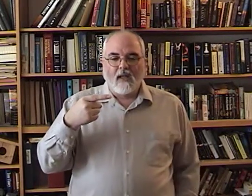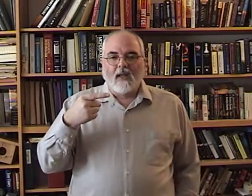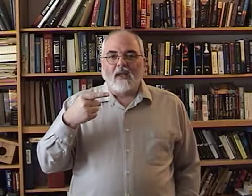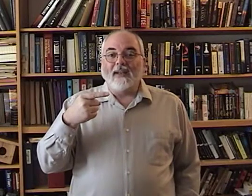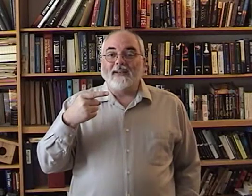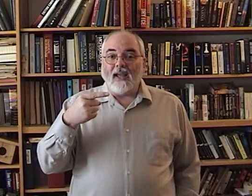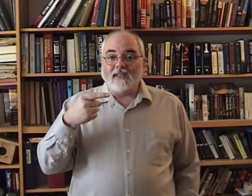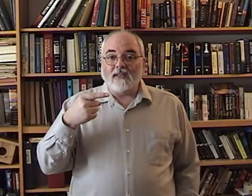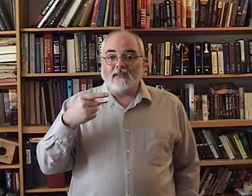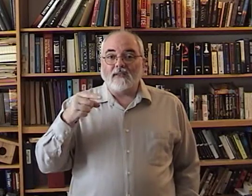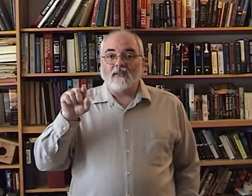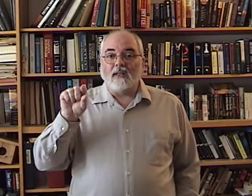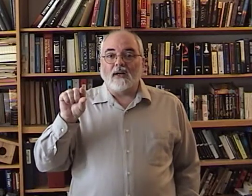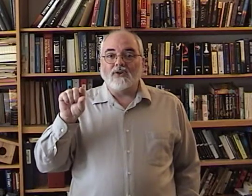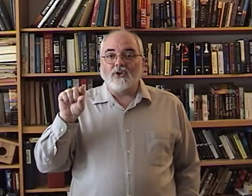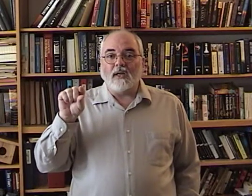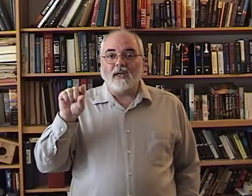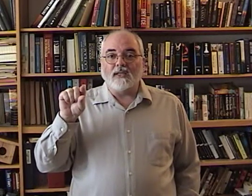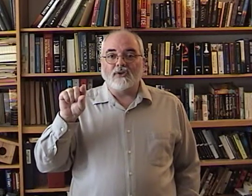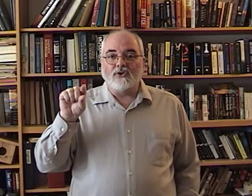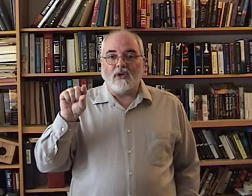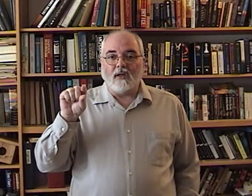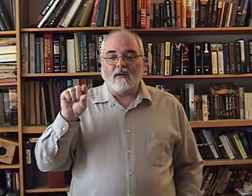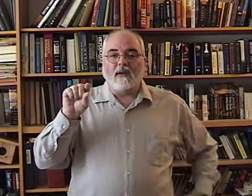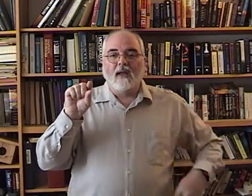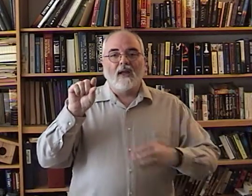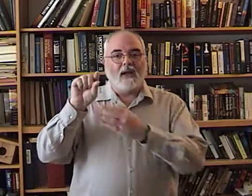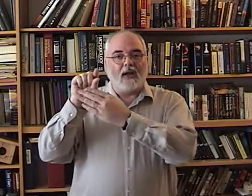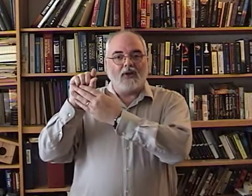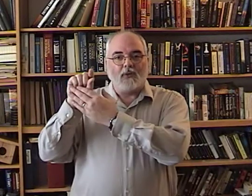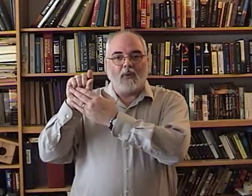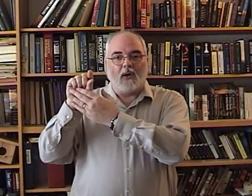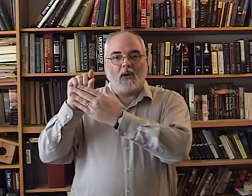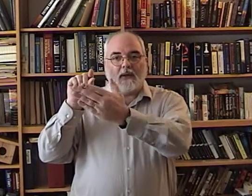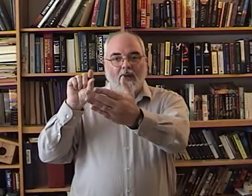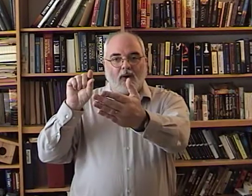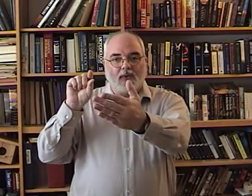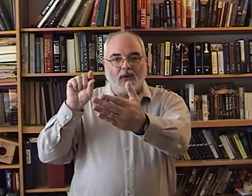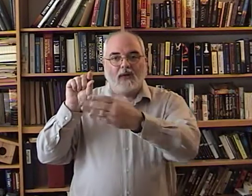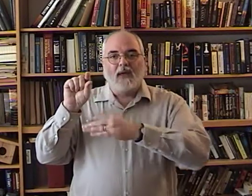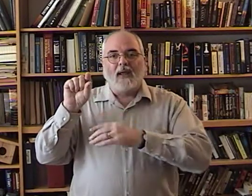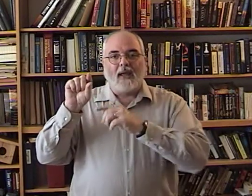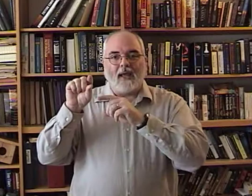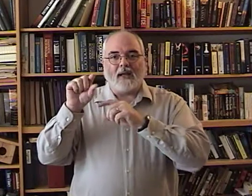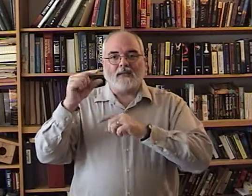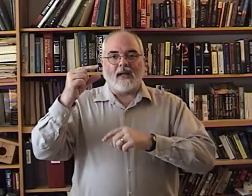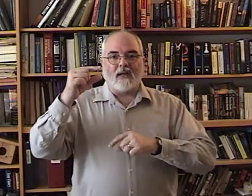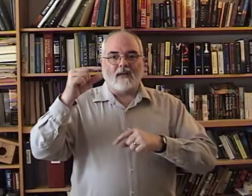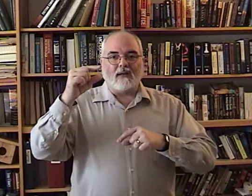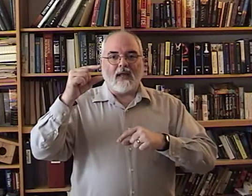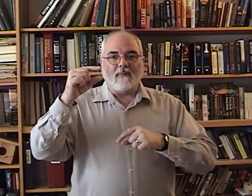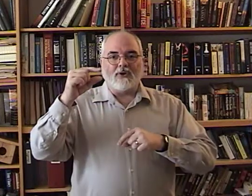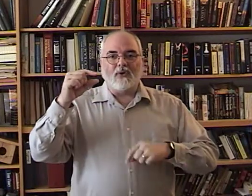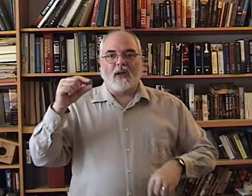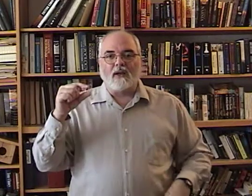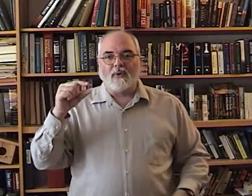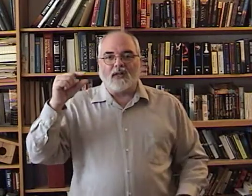In Texas, the letter G is G. It has your palm out and it's like, how much do you like grits?